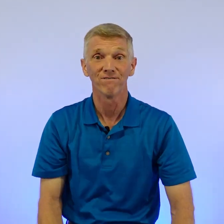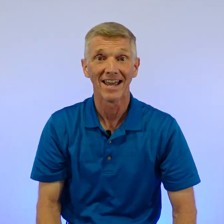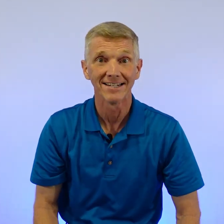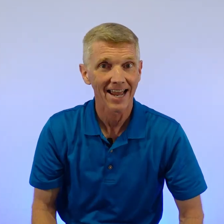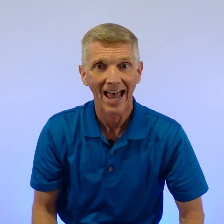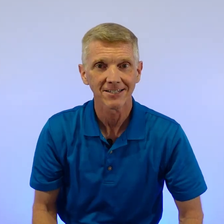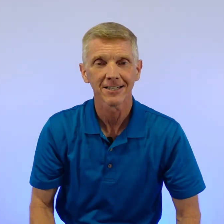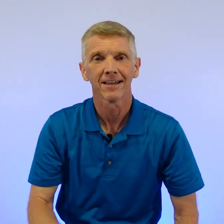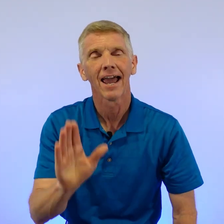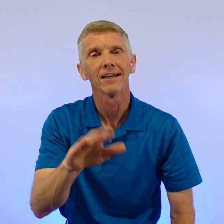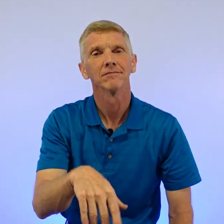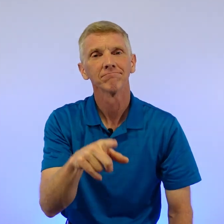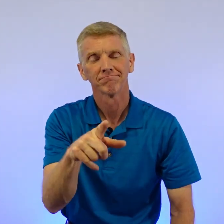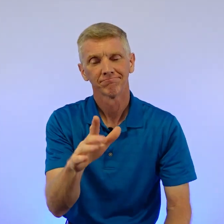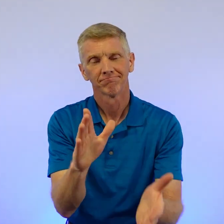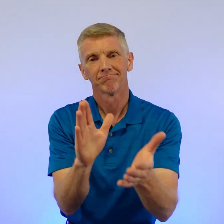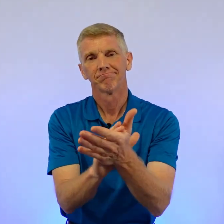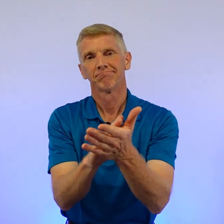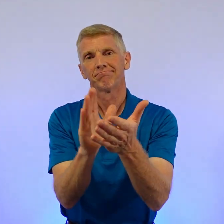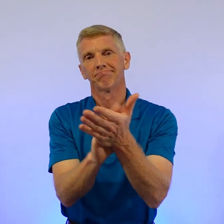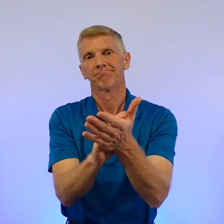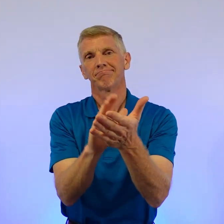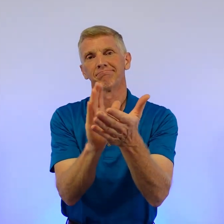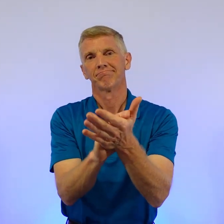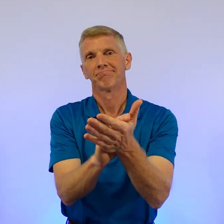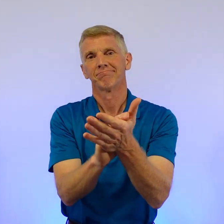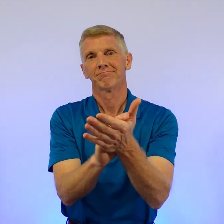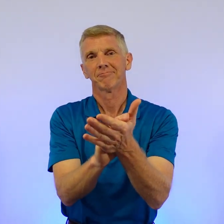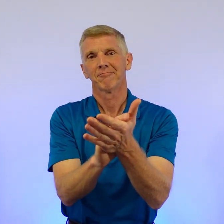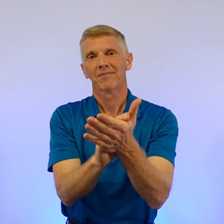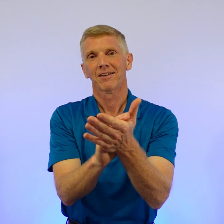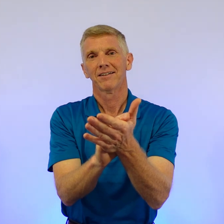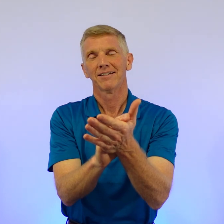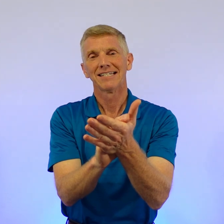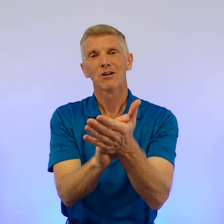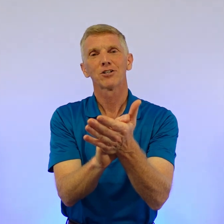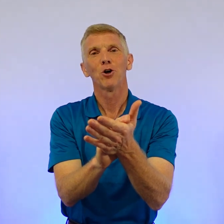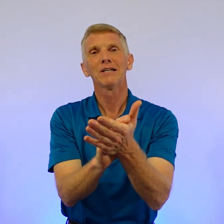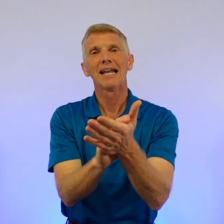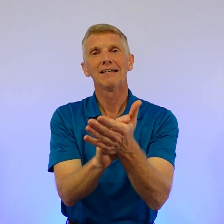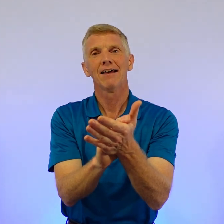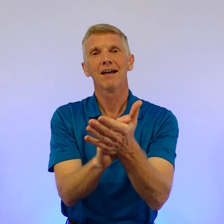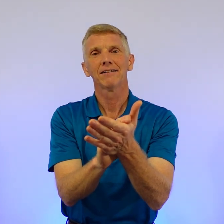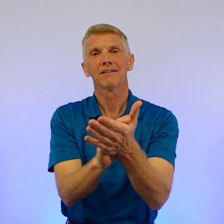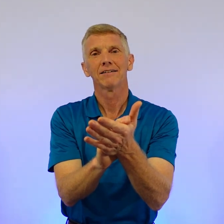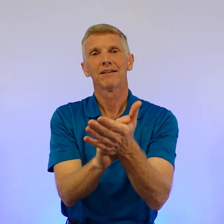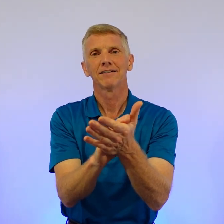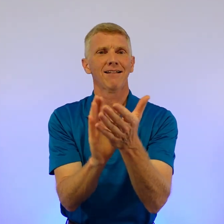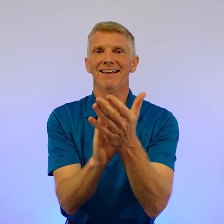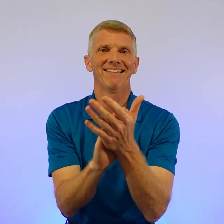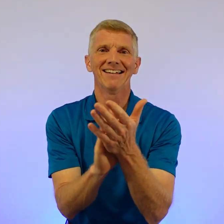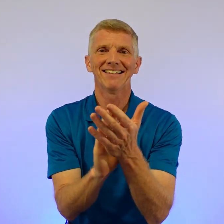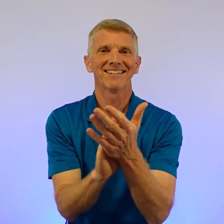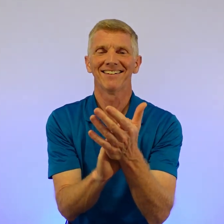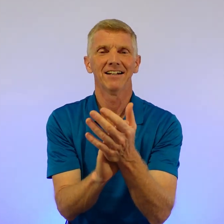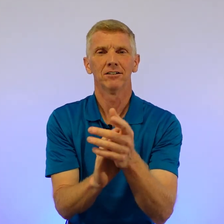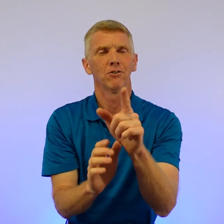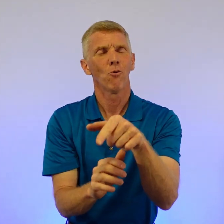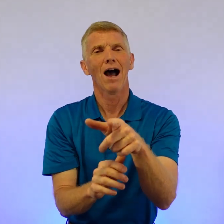fantastic. Hey, see how slowly I did that? Not like this. Wow.